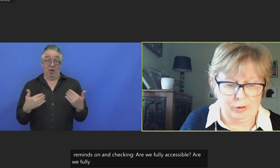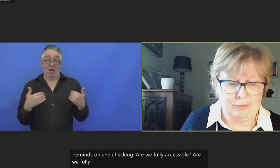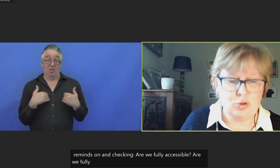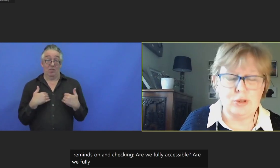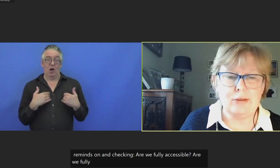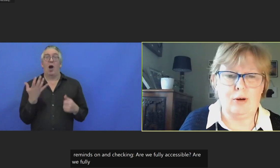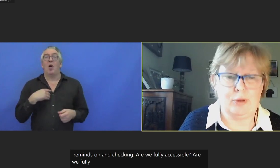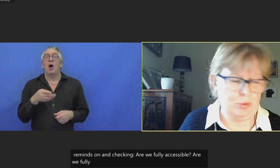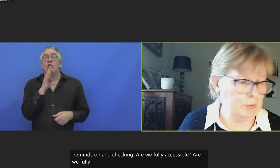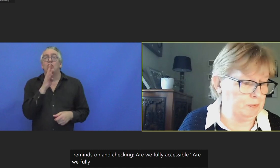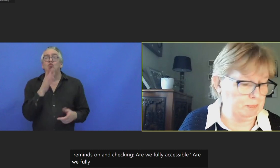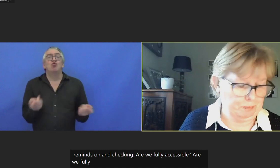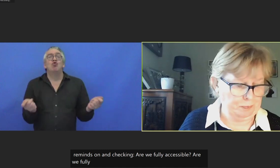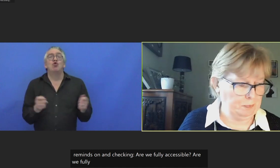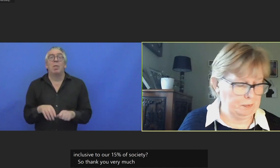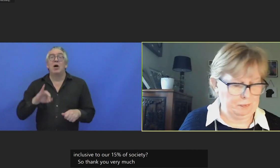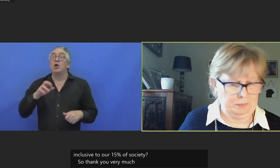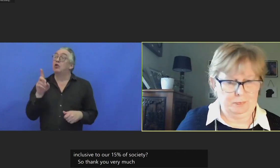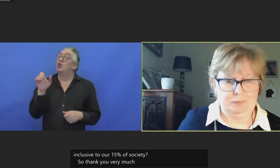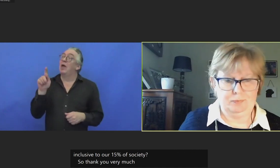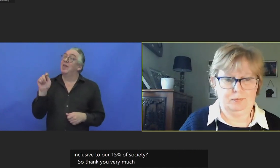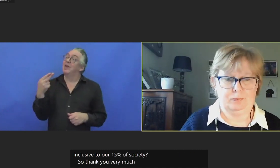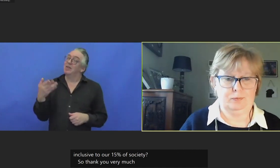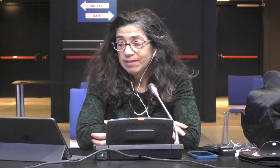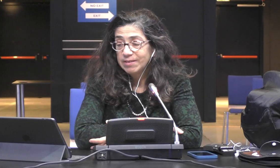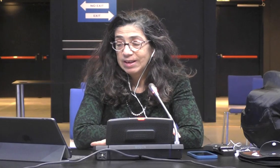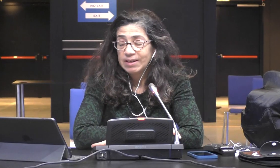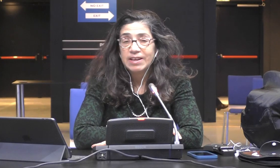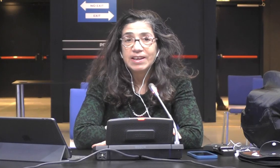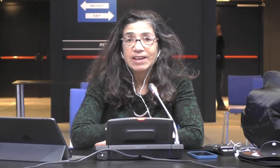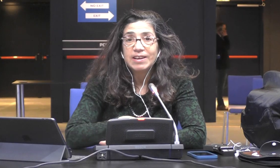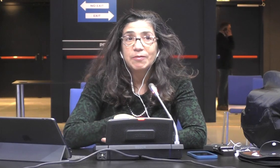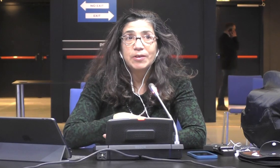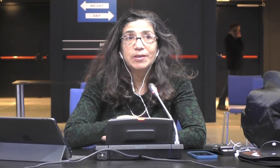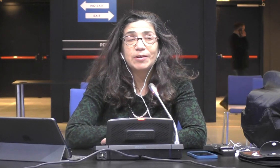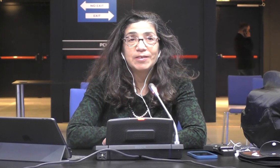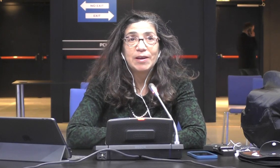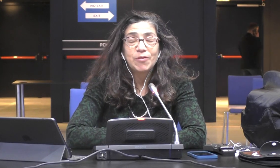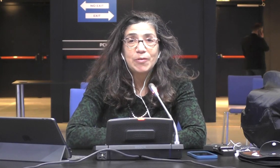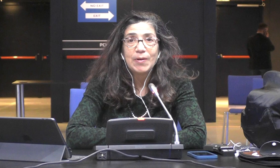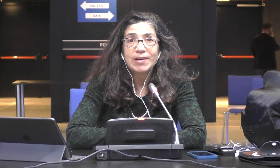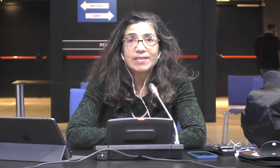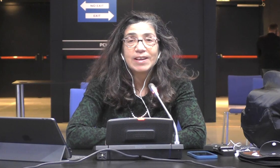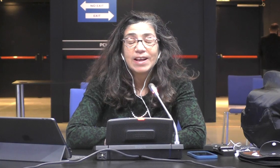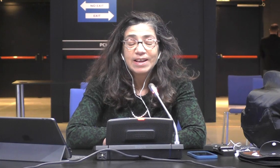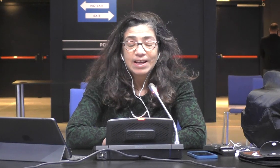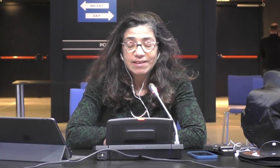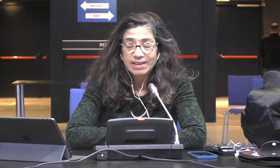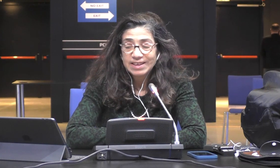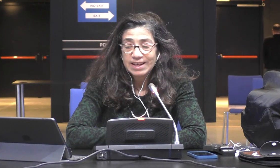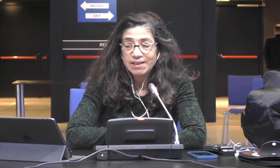anymore. And Judith, over to you. Thanks so much, Lydia, for your insightful remarks.